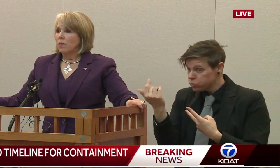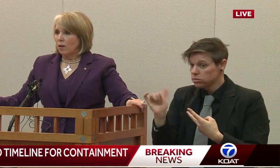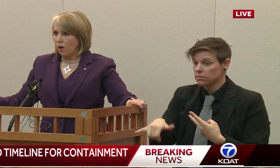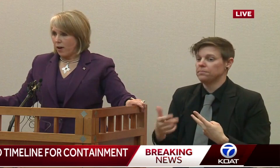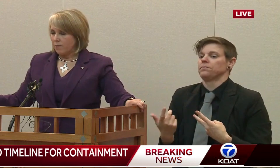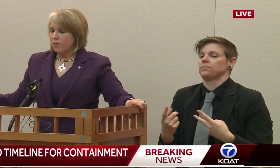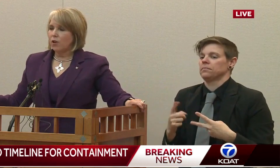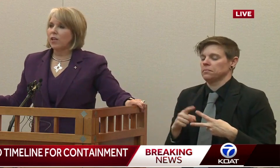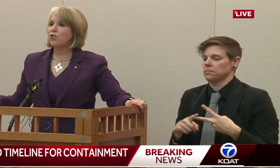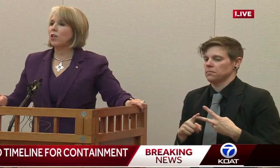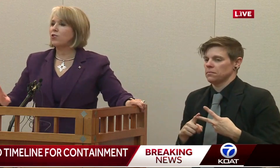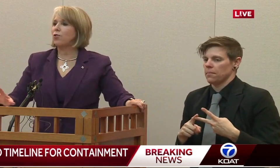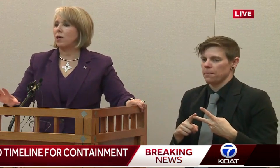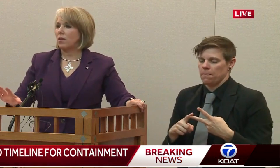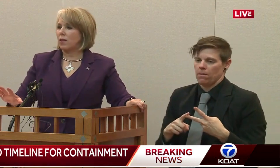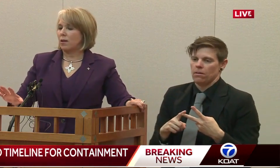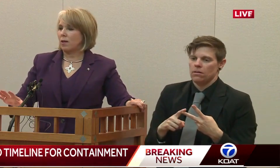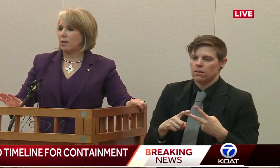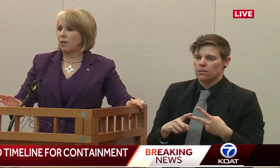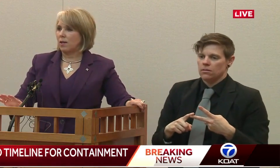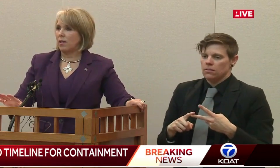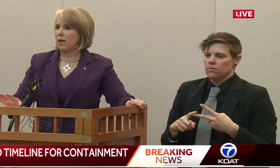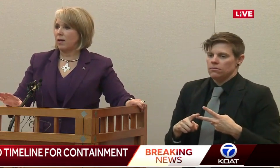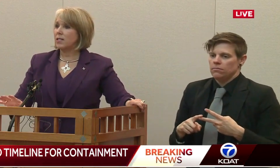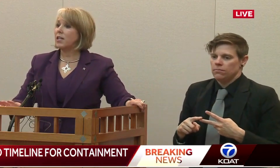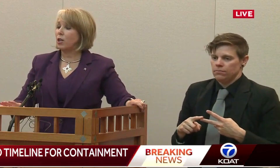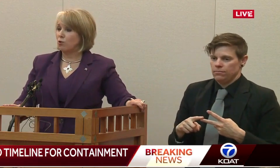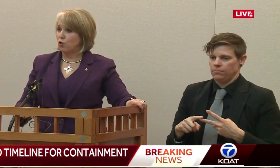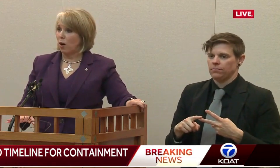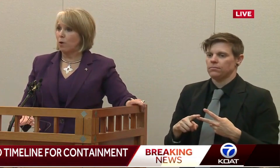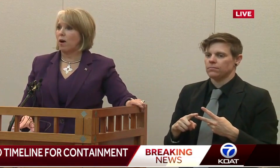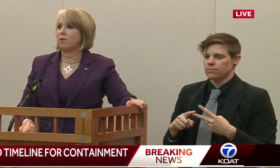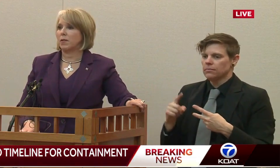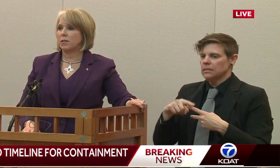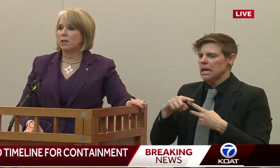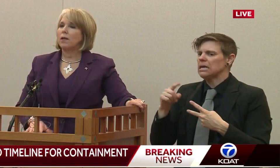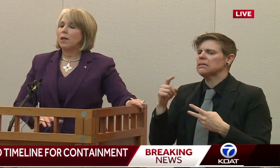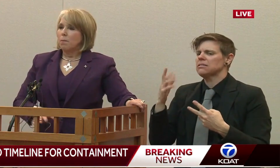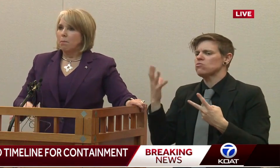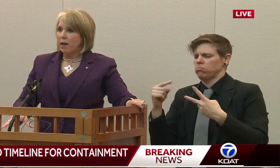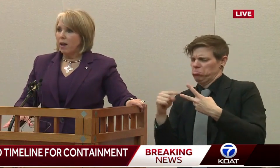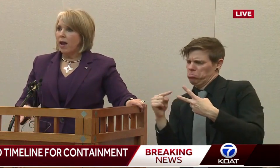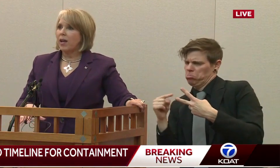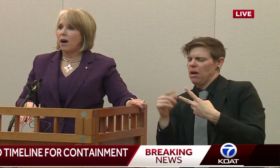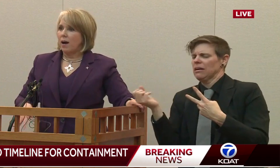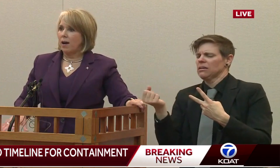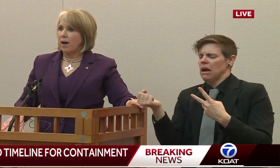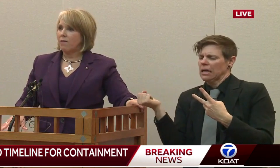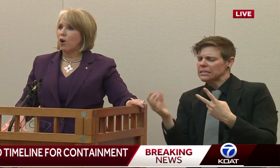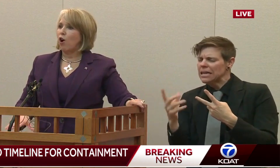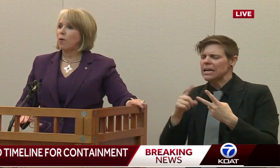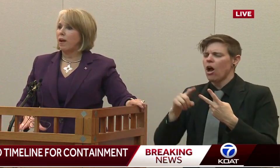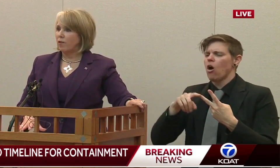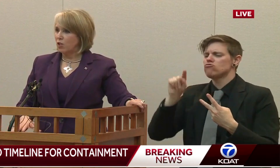quickly. All right. So let's do the casinos and tribal governments. Monday, I have a call with every